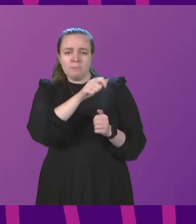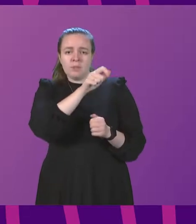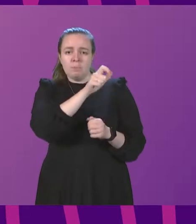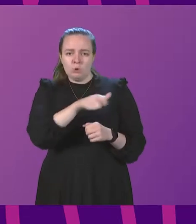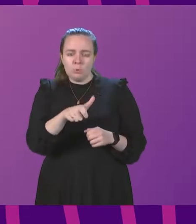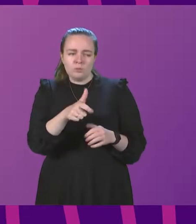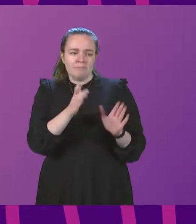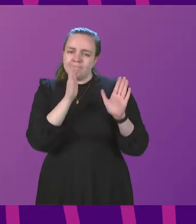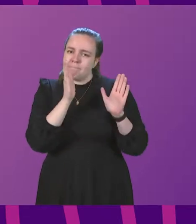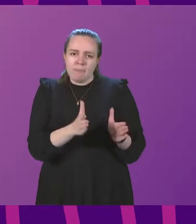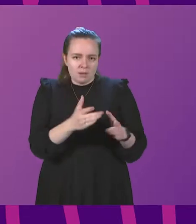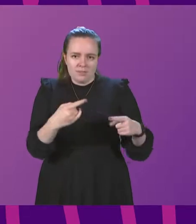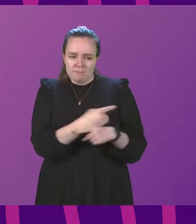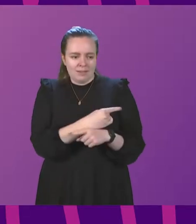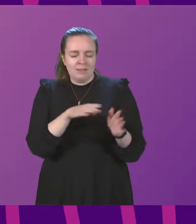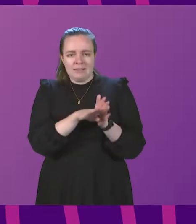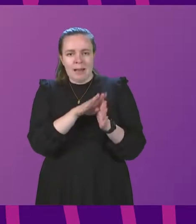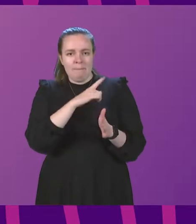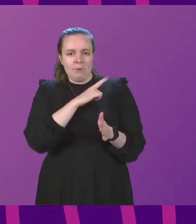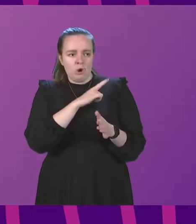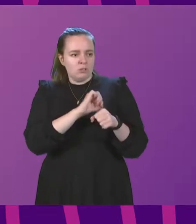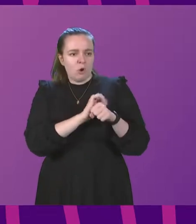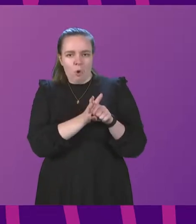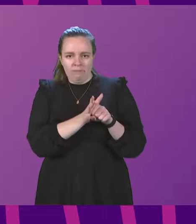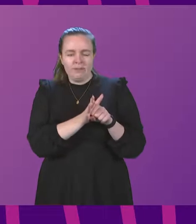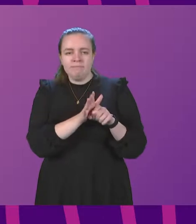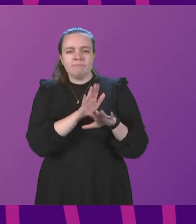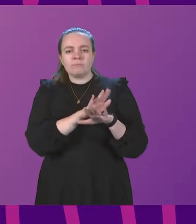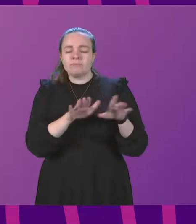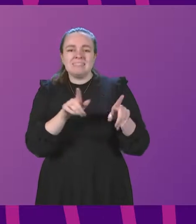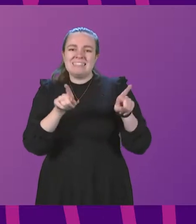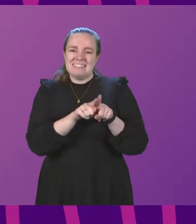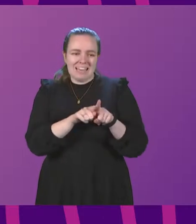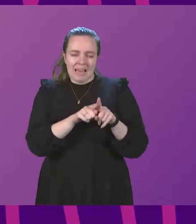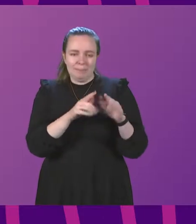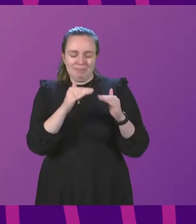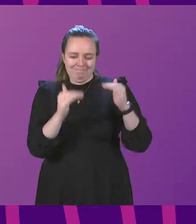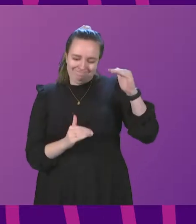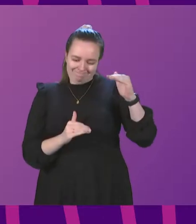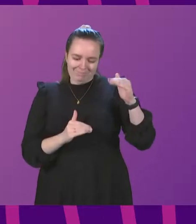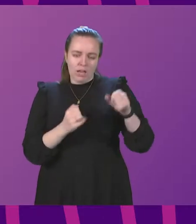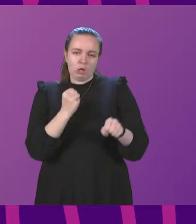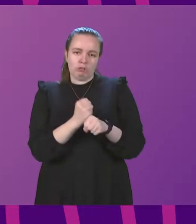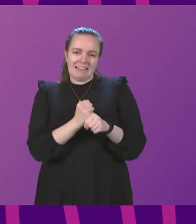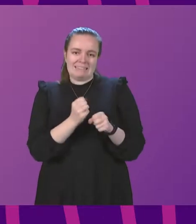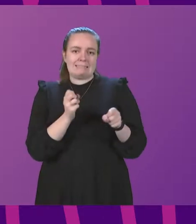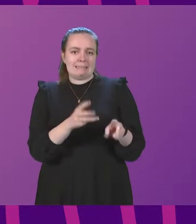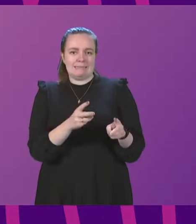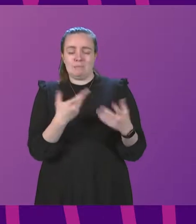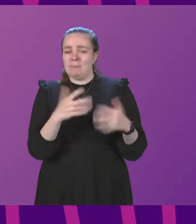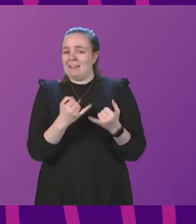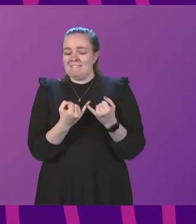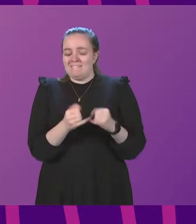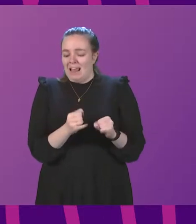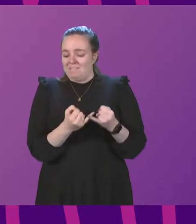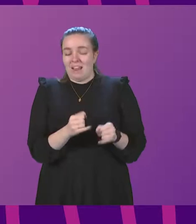to miss exams due to COVID will not be subject to the same unfair grading system that have failed pupils for the last